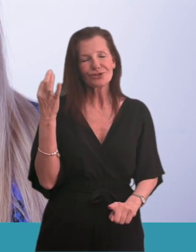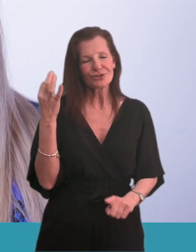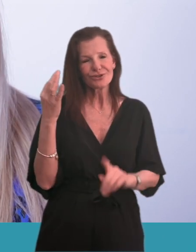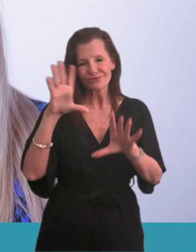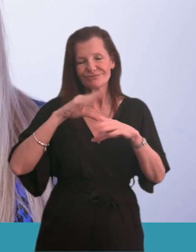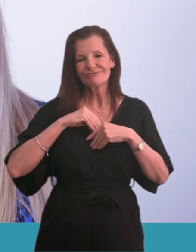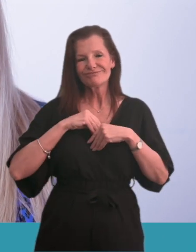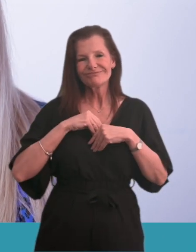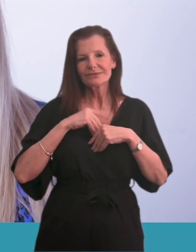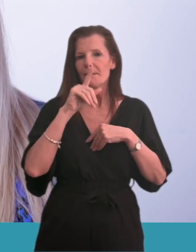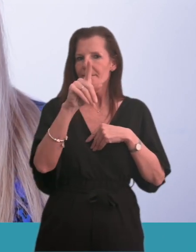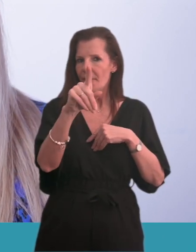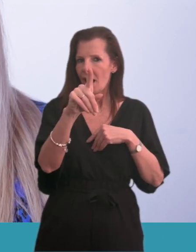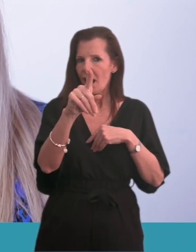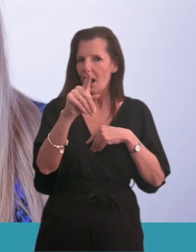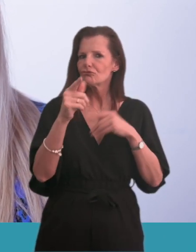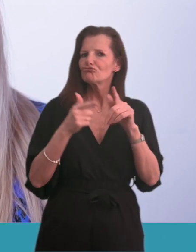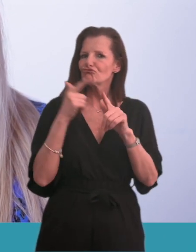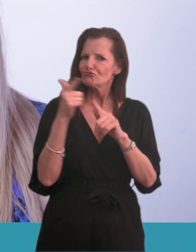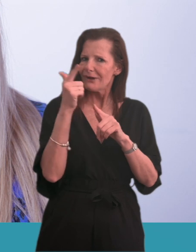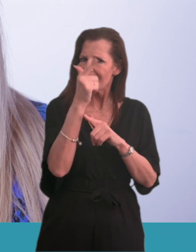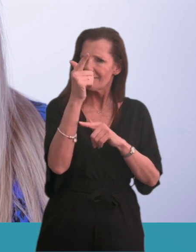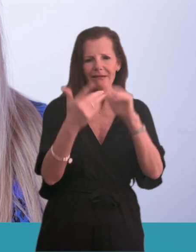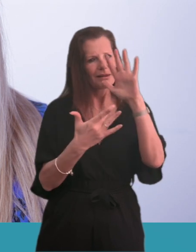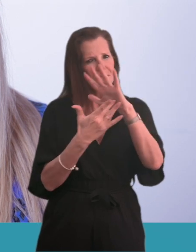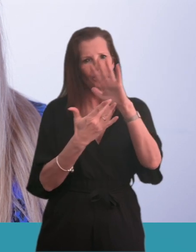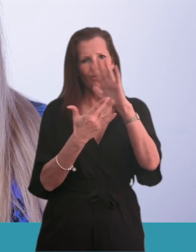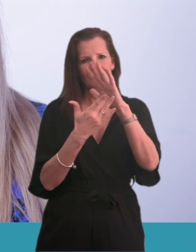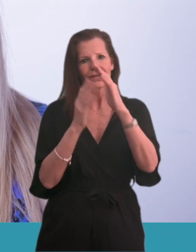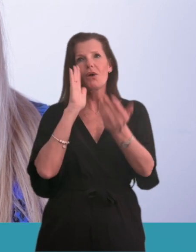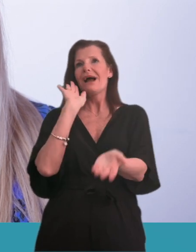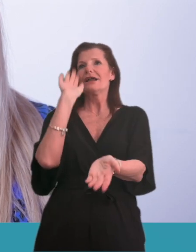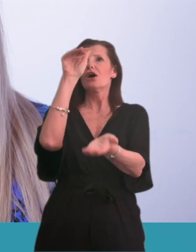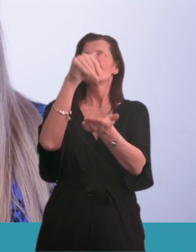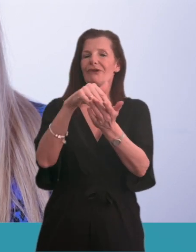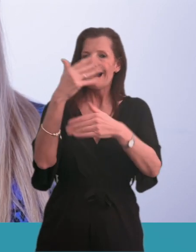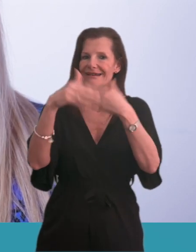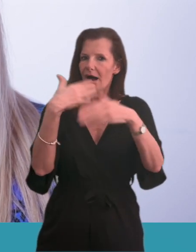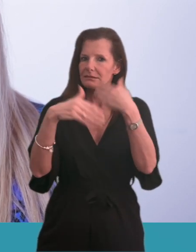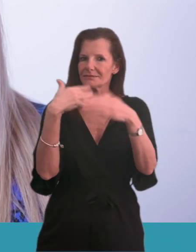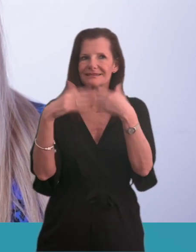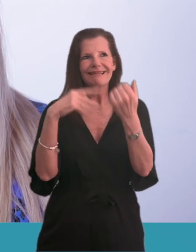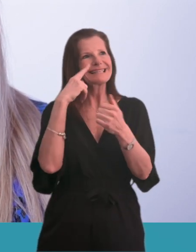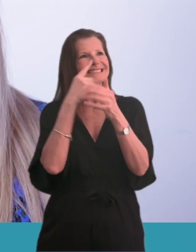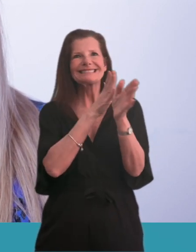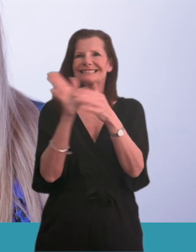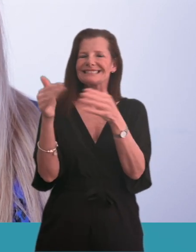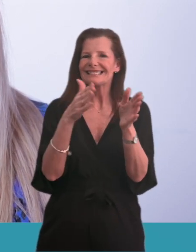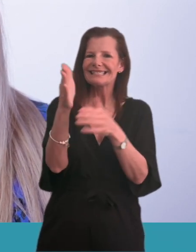All groups said travel and accessibility would be very important when they looked at our proposals. People would be